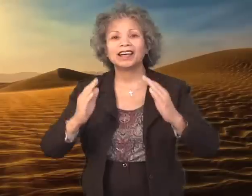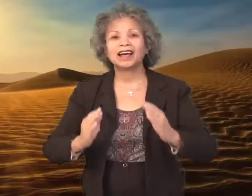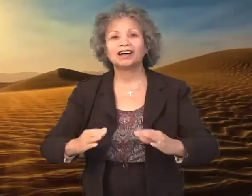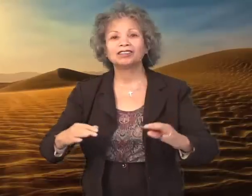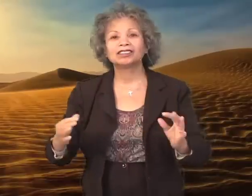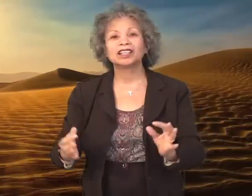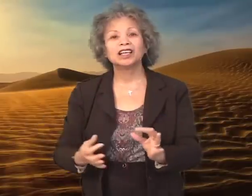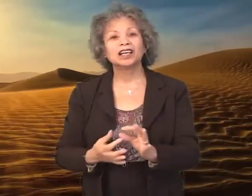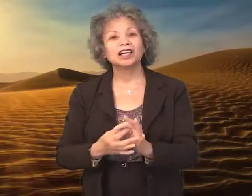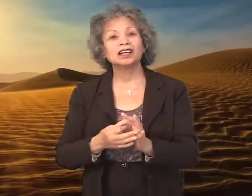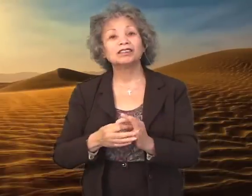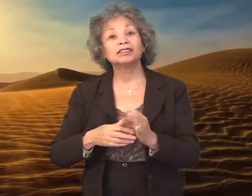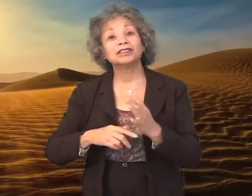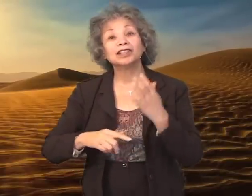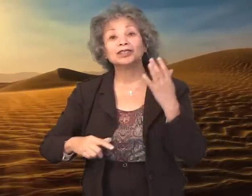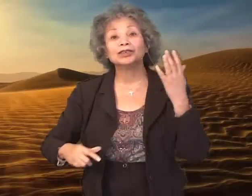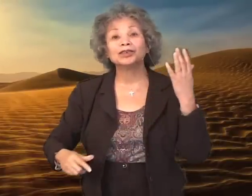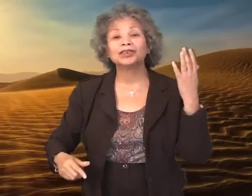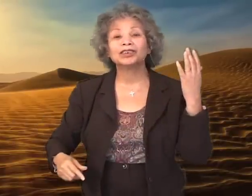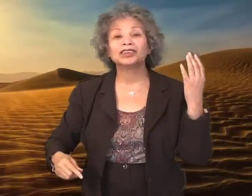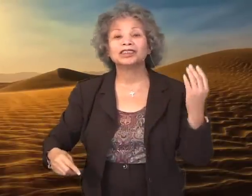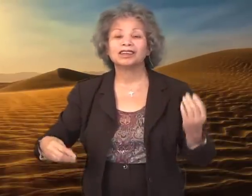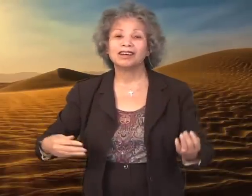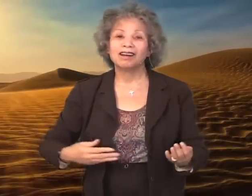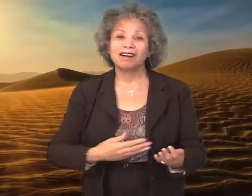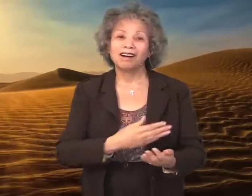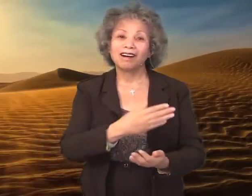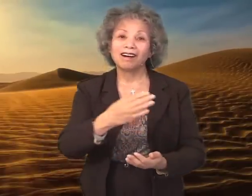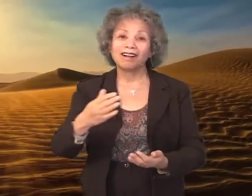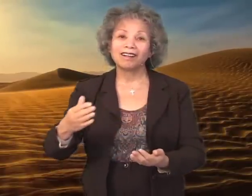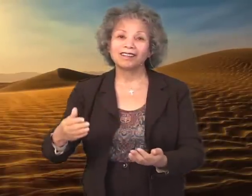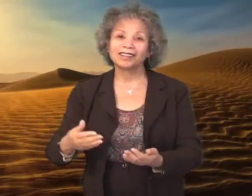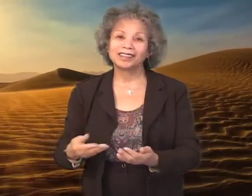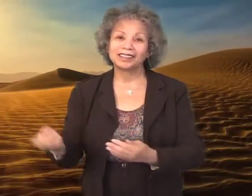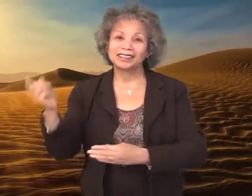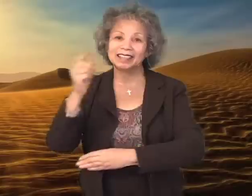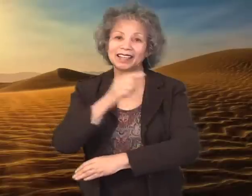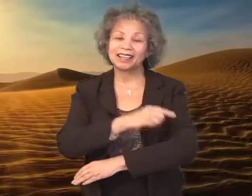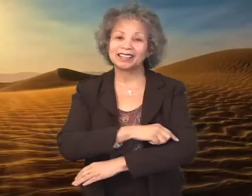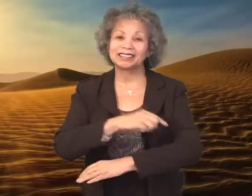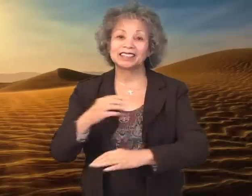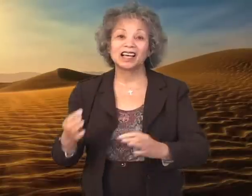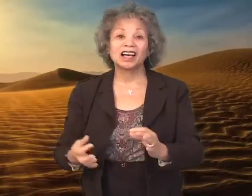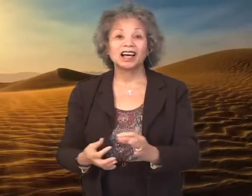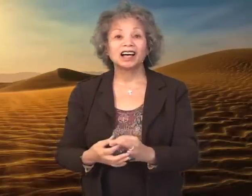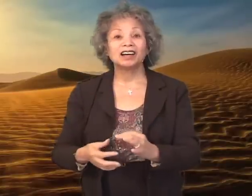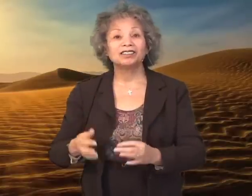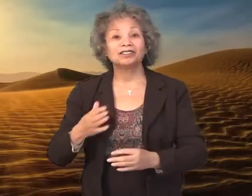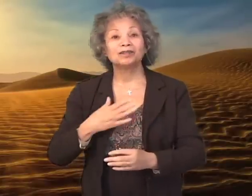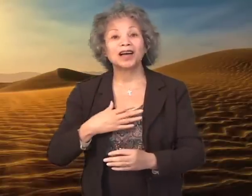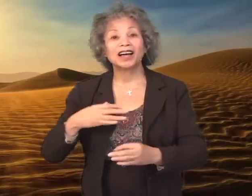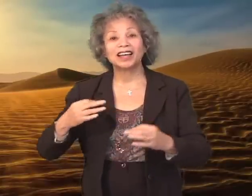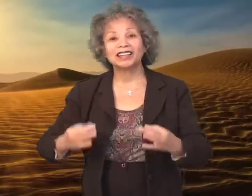house of the Lord all the days of my